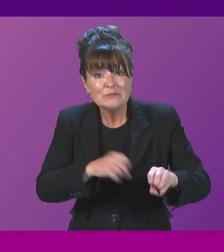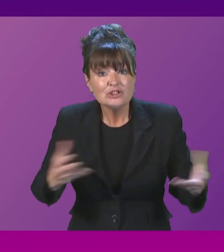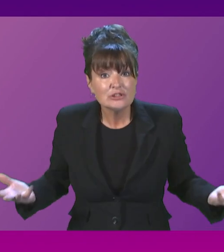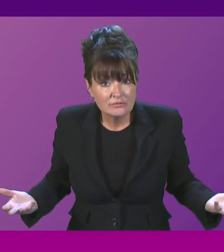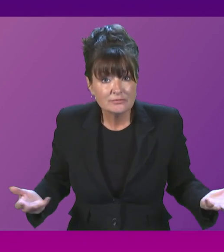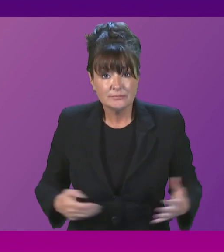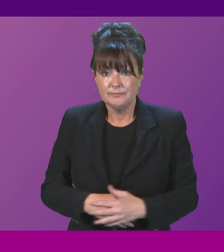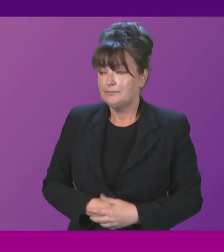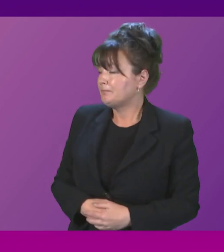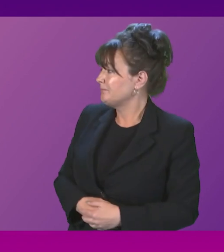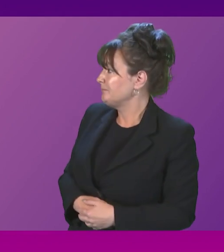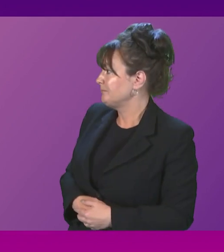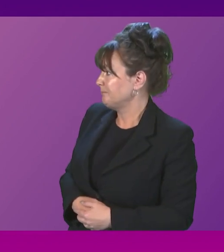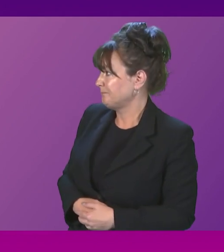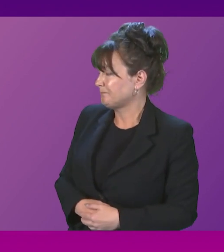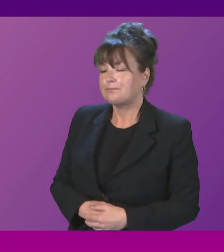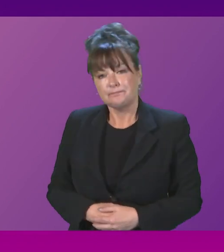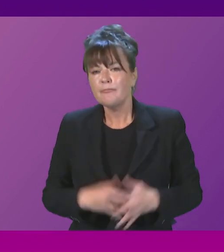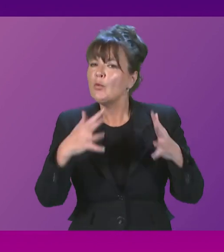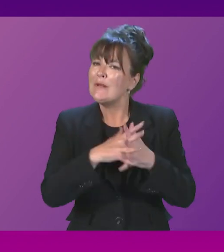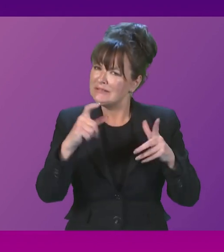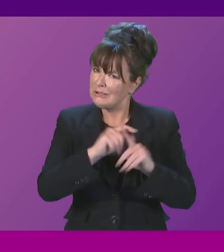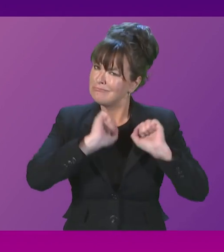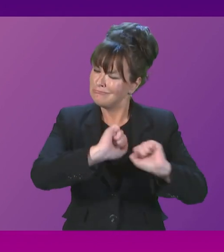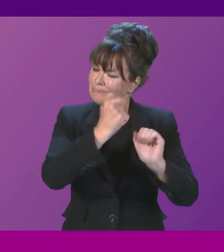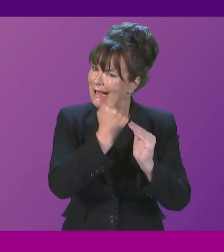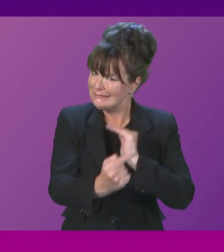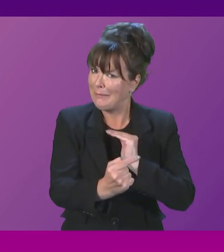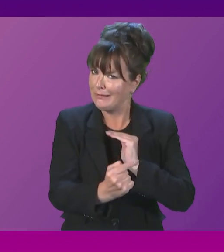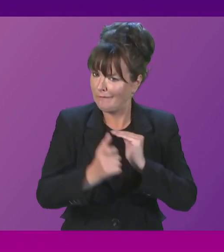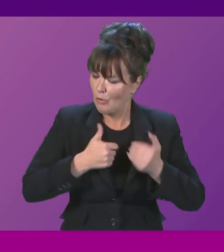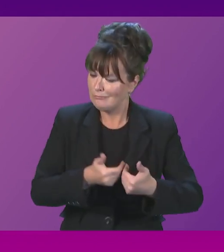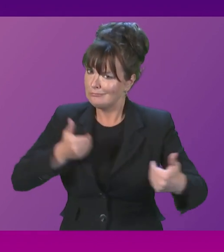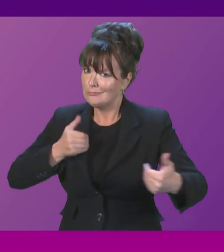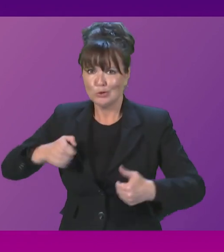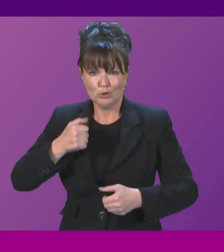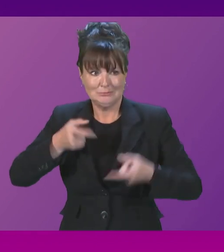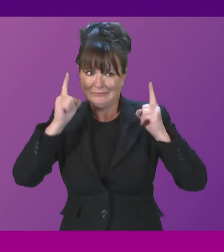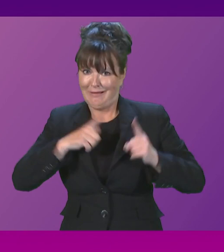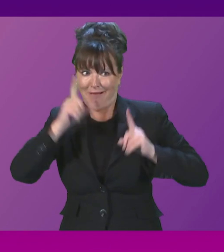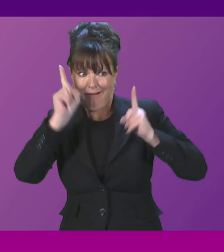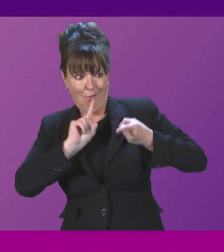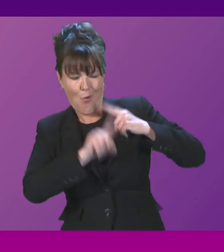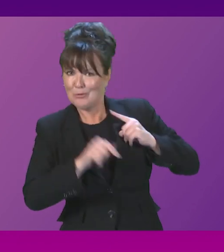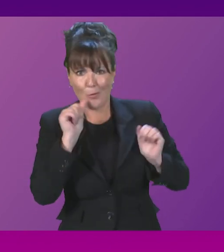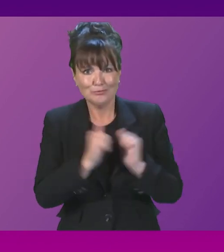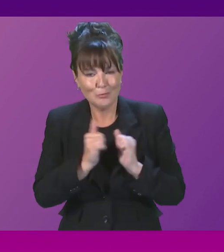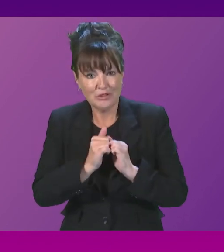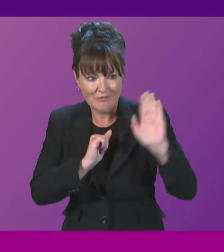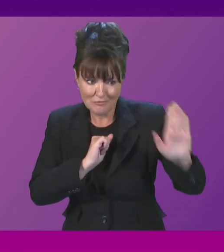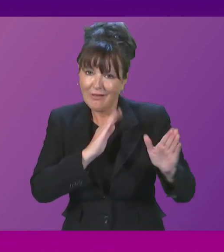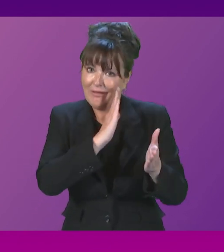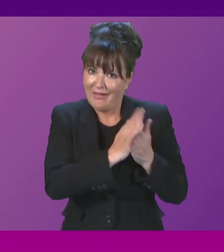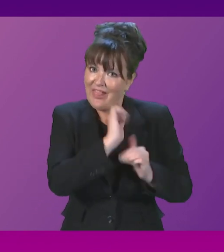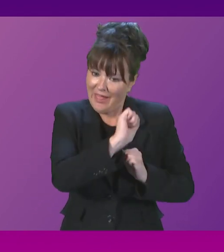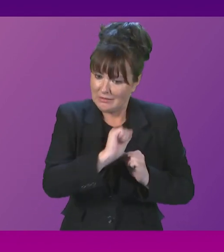operates independently of Scottish ministers in its role as our tax authority. It would not be proper for me to comment on what is an individual